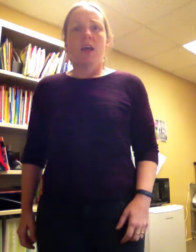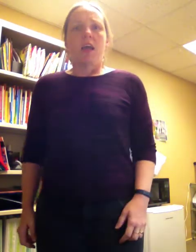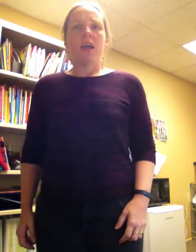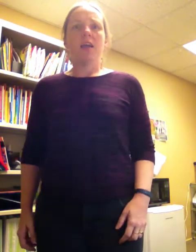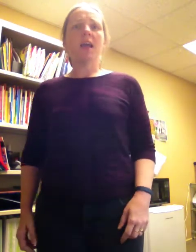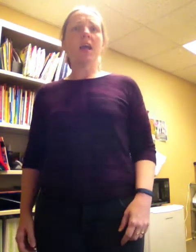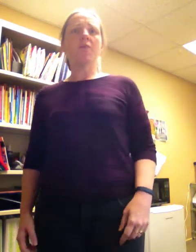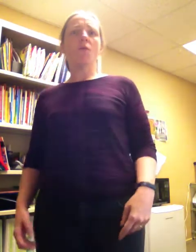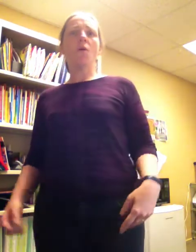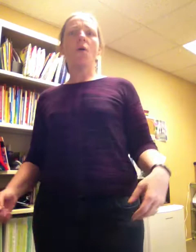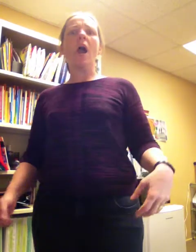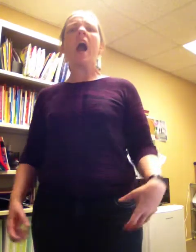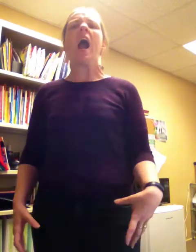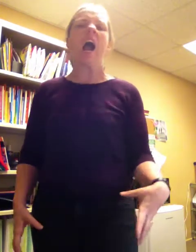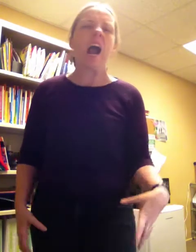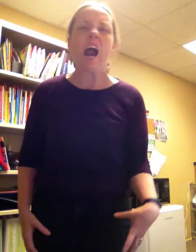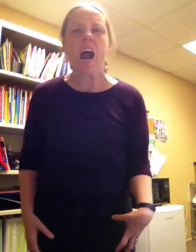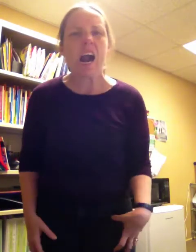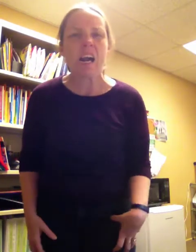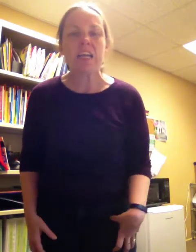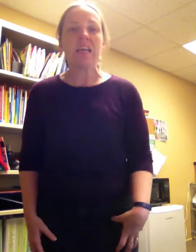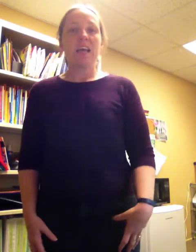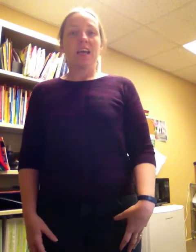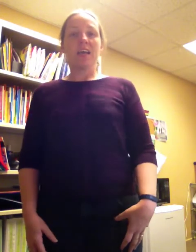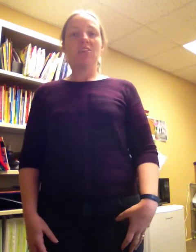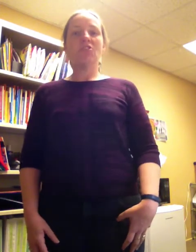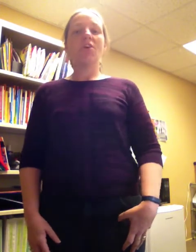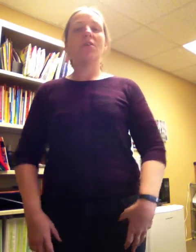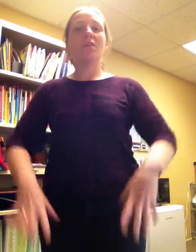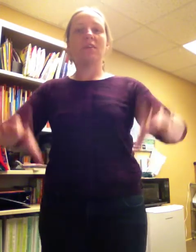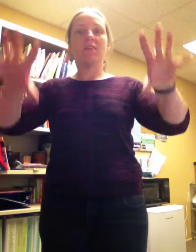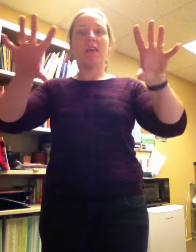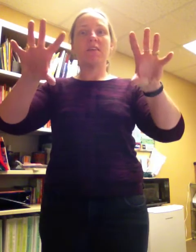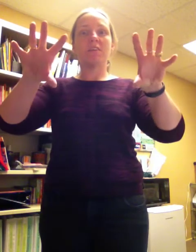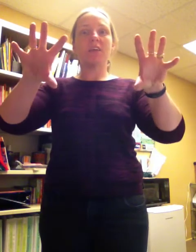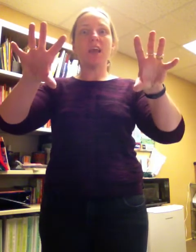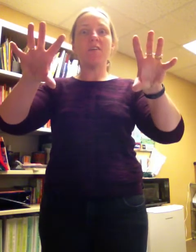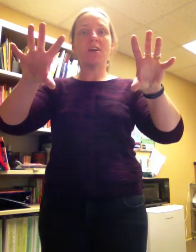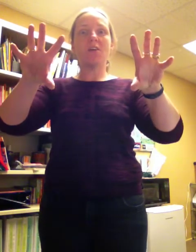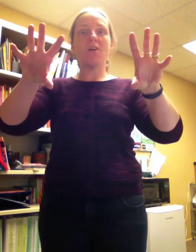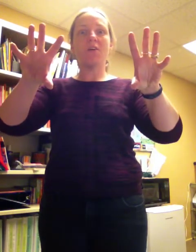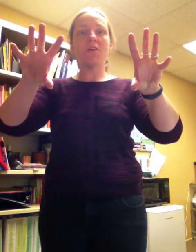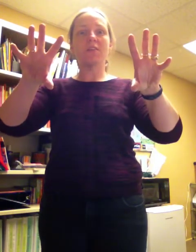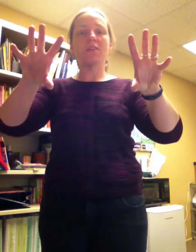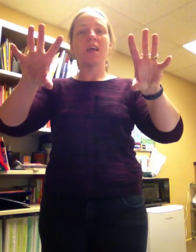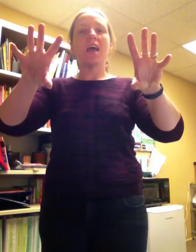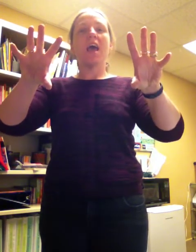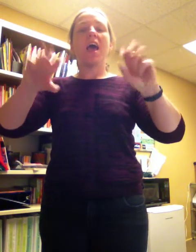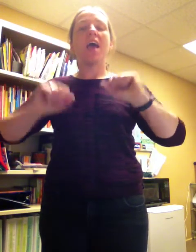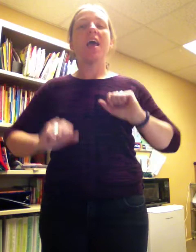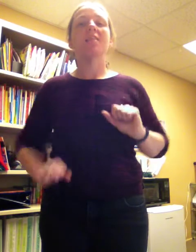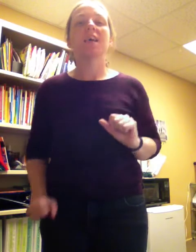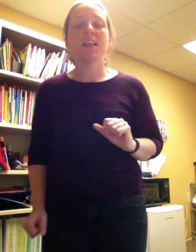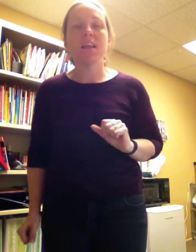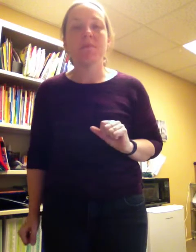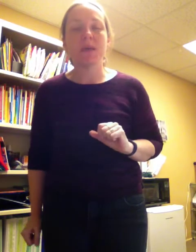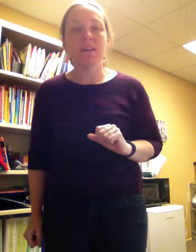he gave a roar, he showed his very scary claws, and then he picked